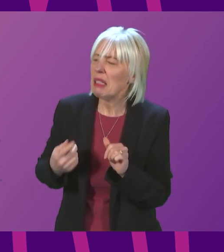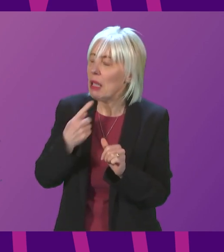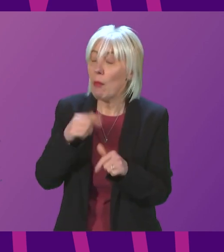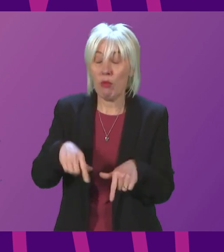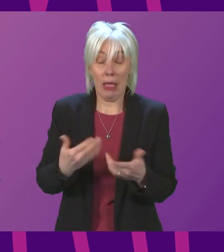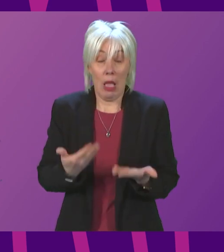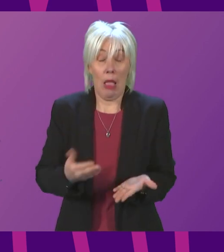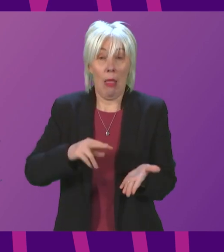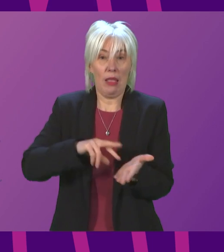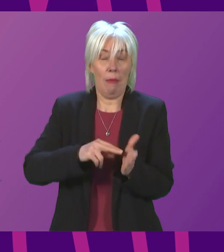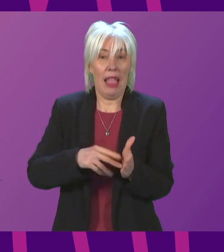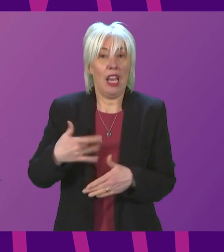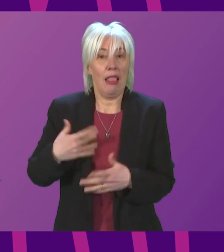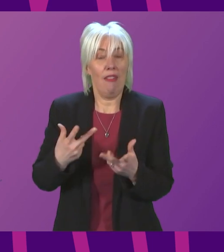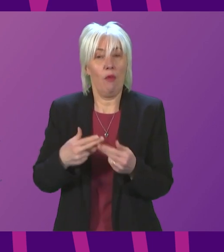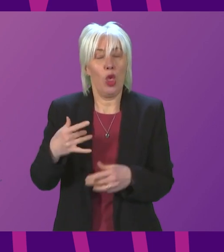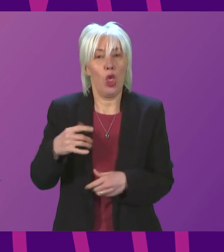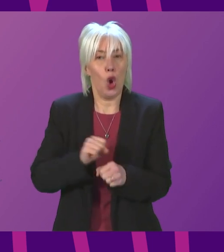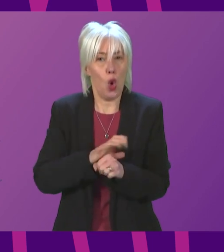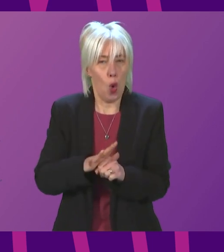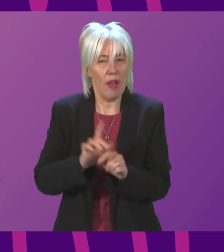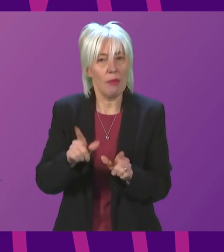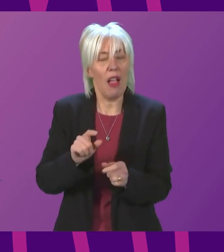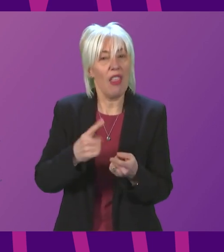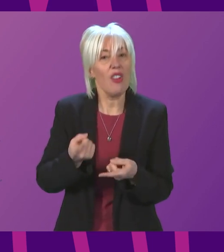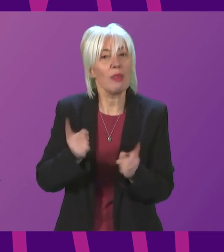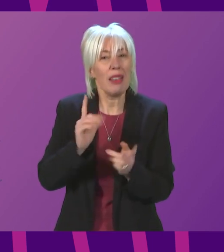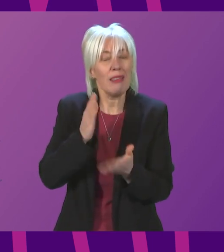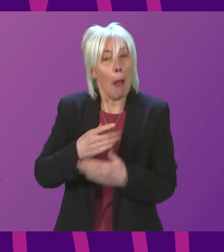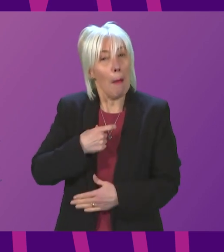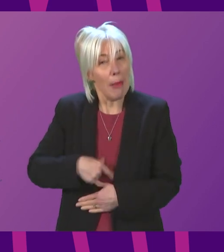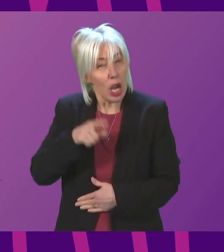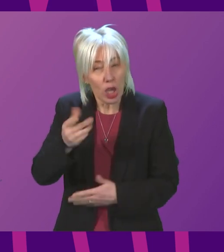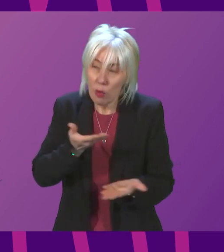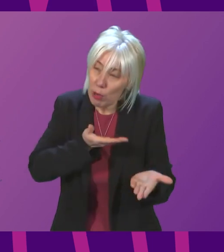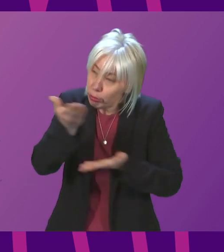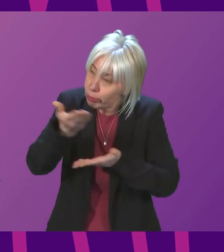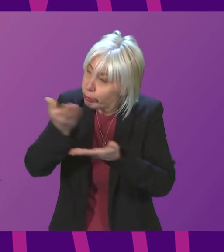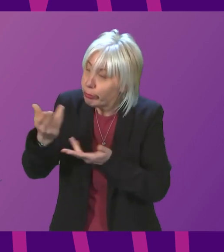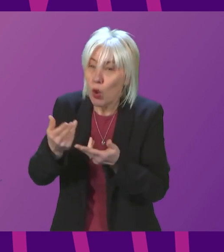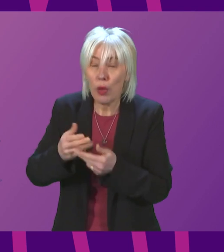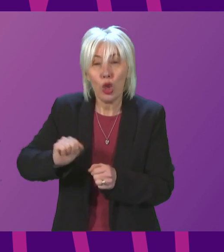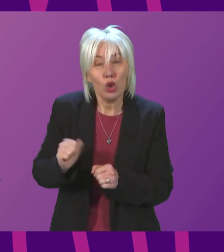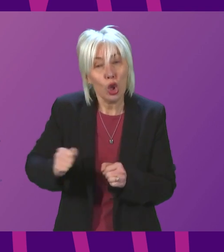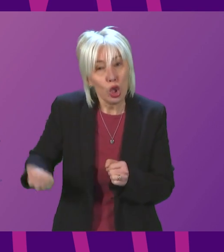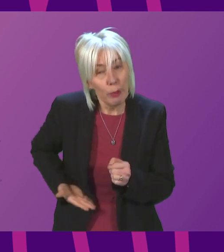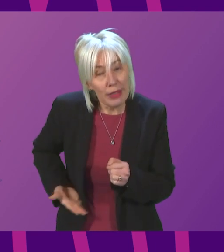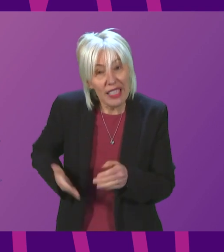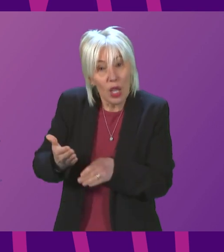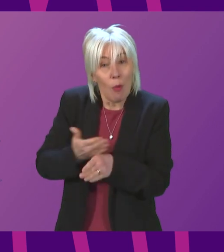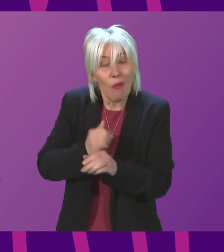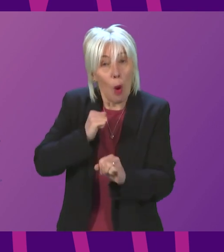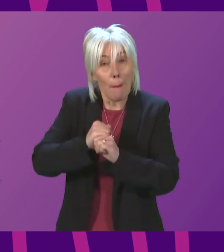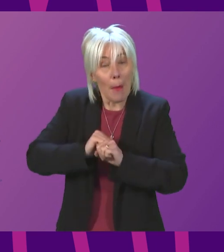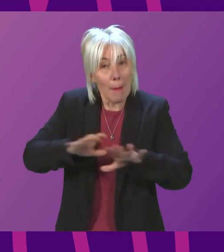COVID. So, can the First Minister tell us, did she personally have discussions and consultations with Scottish businesses before publishing that